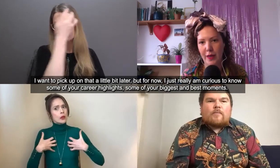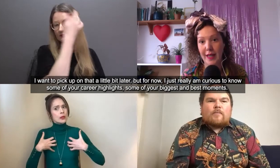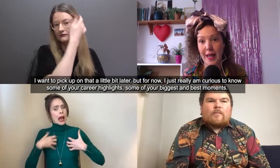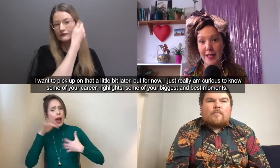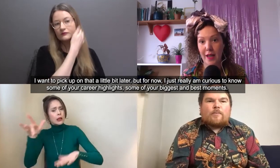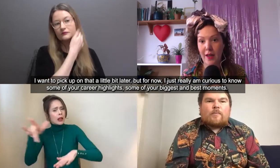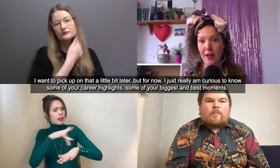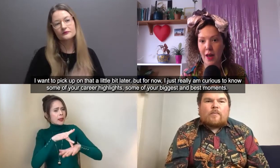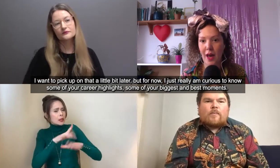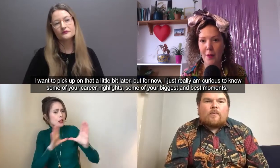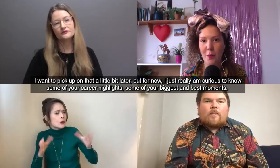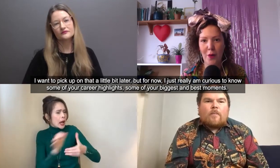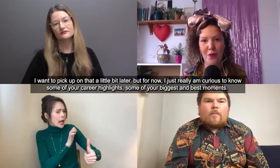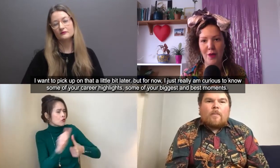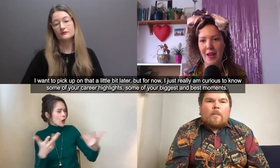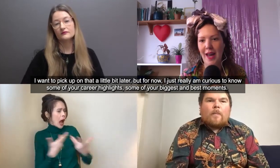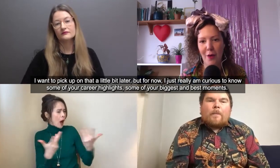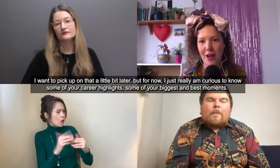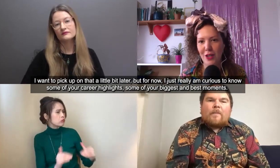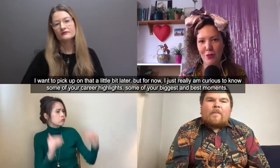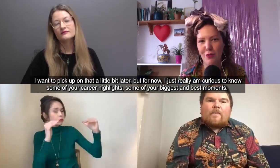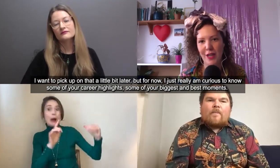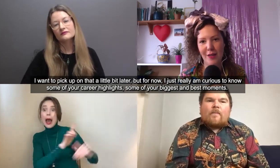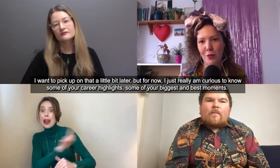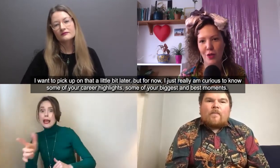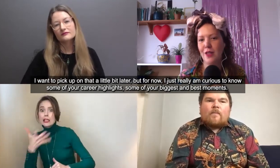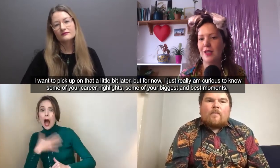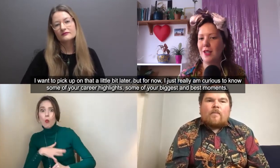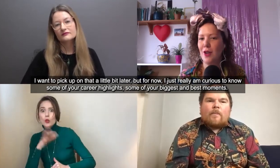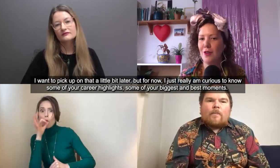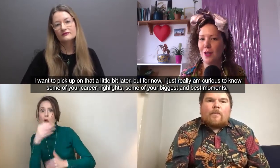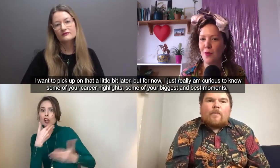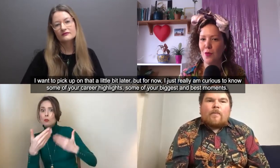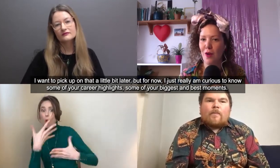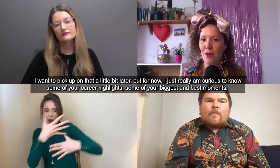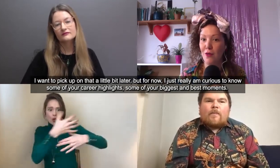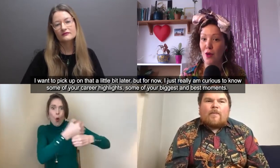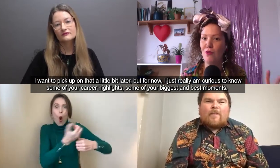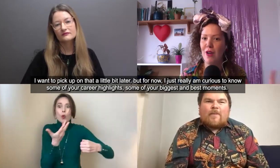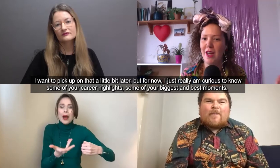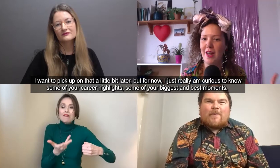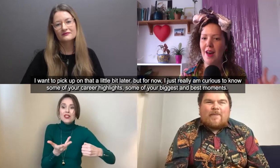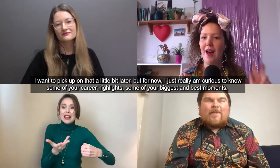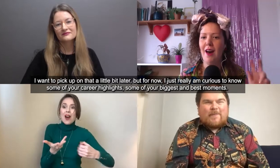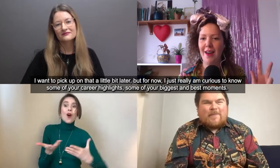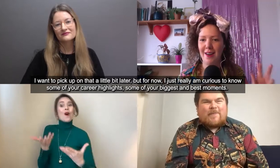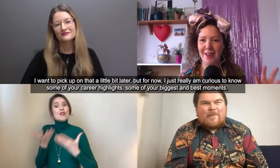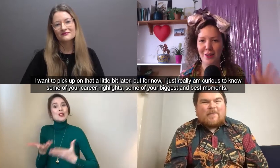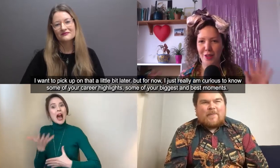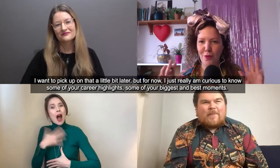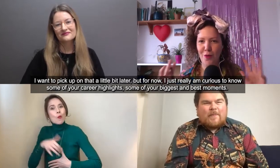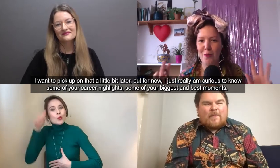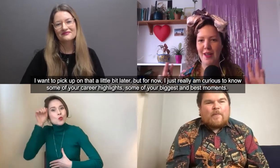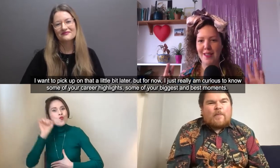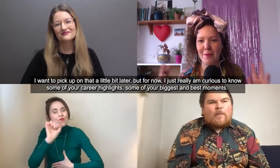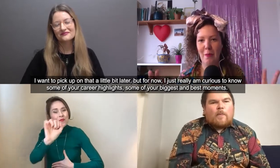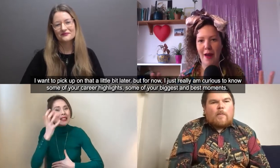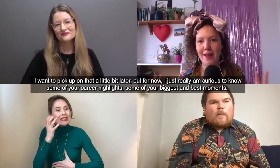later um but for now I just really am curious to know some of your kind of career highlights or some of your biggest and best